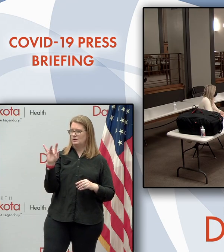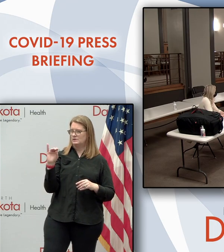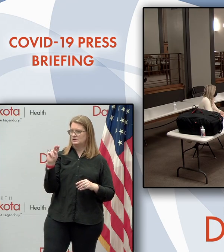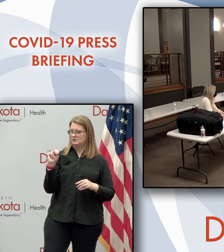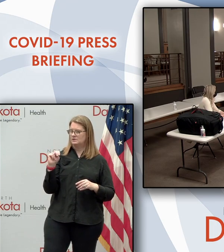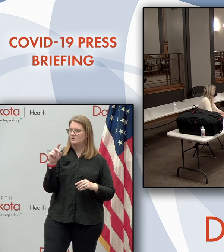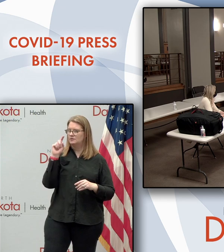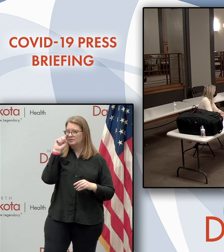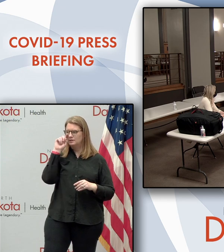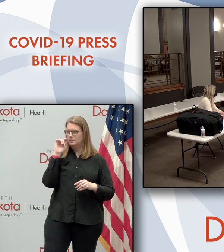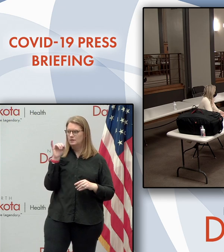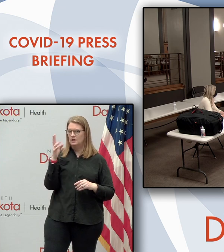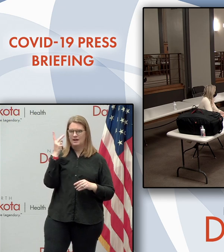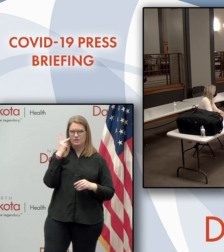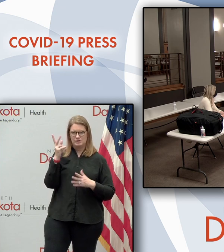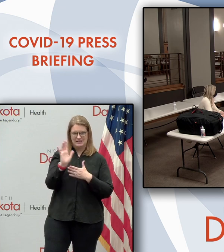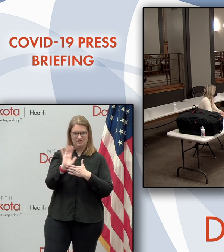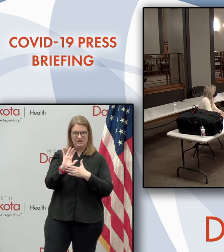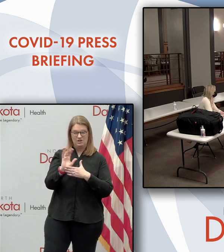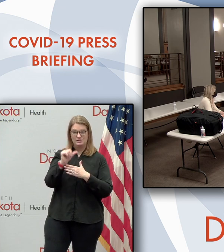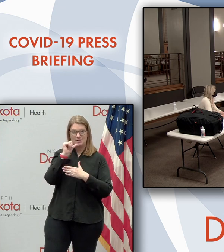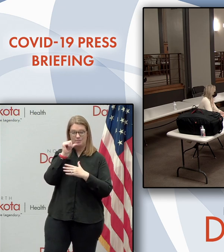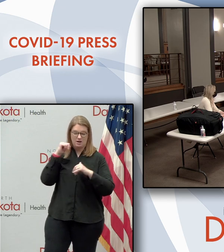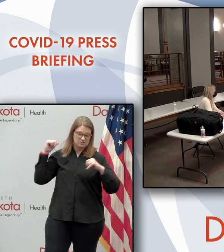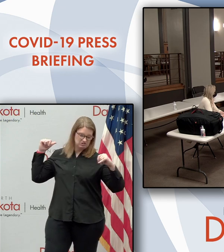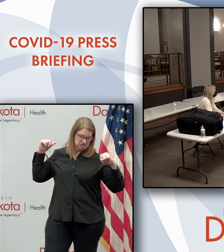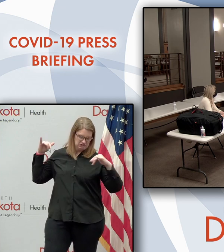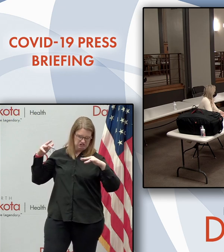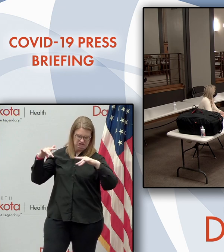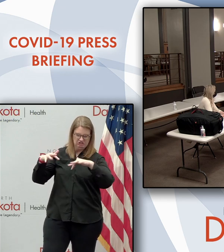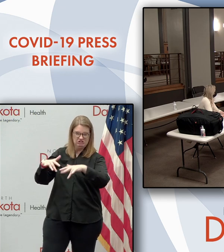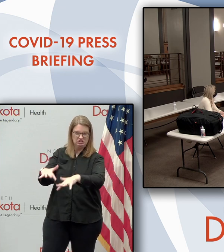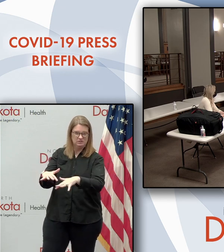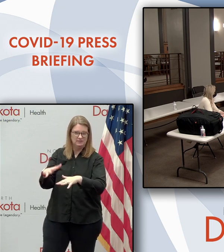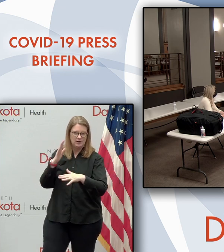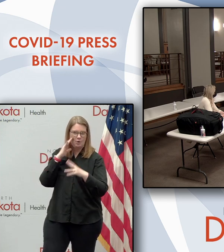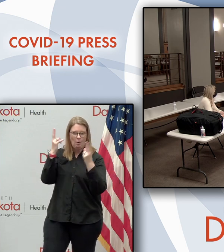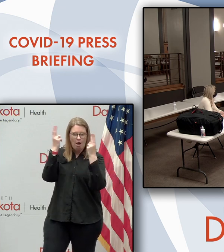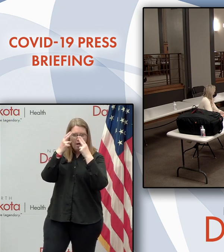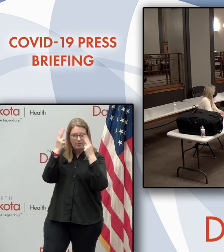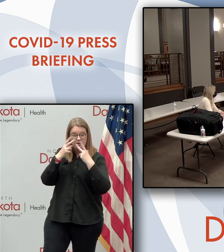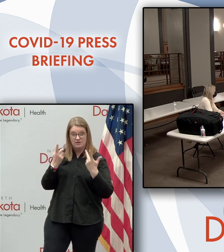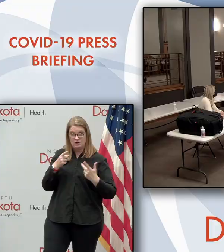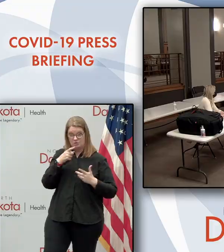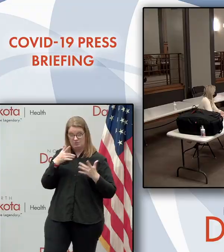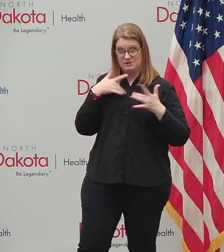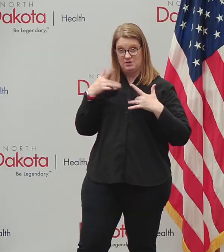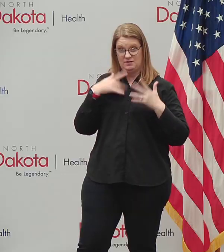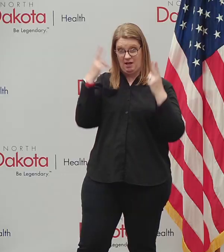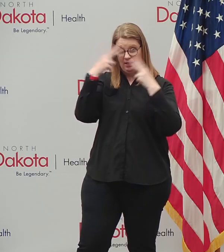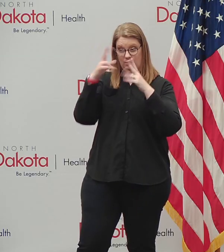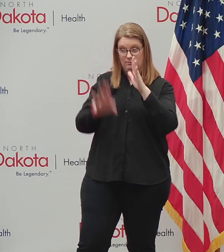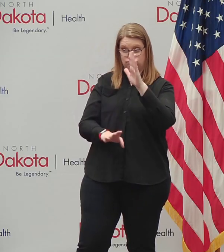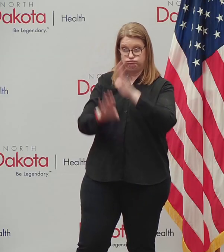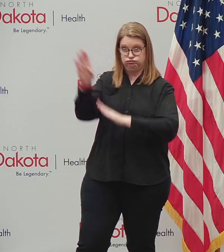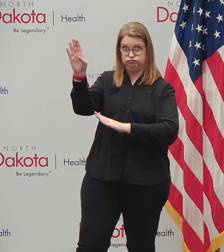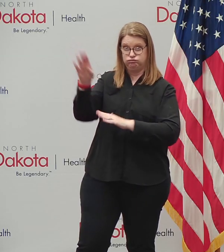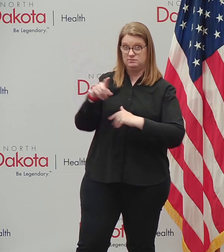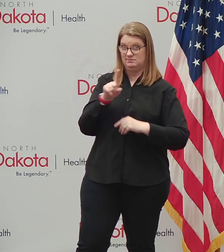Have you seen videos of bars being packed during Halloween and are you concerned of Halloween spike? Uh,